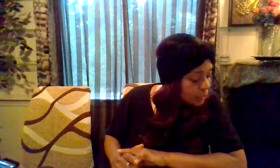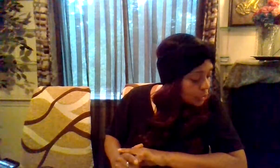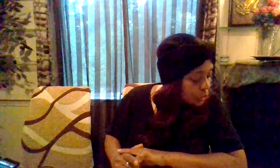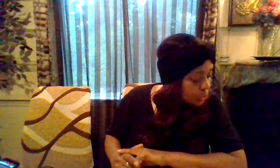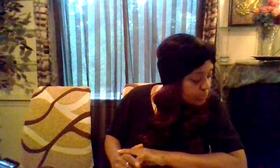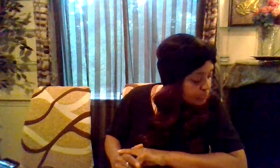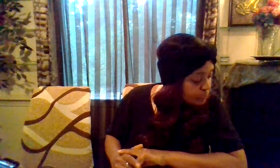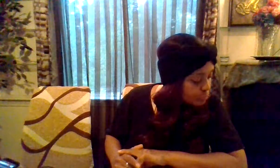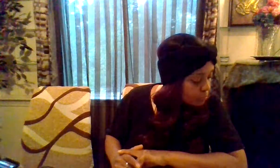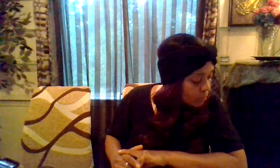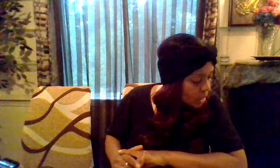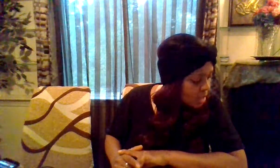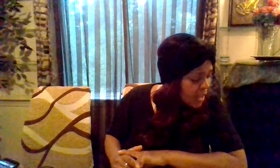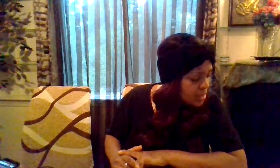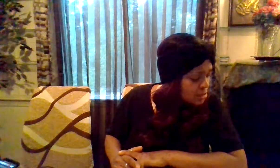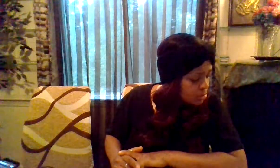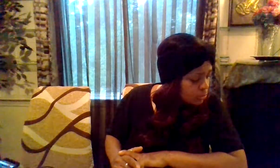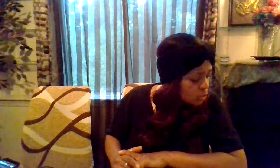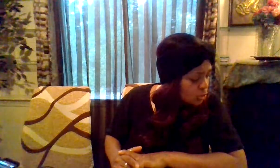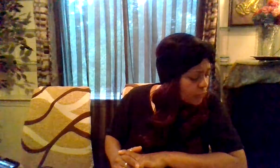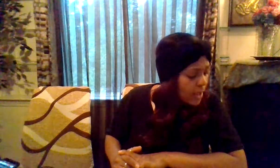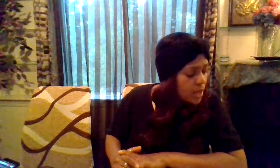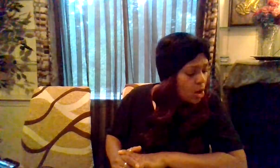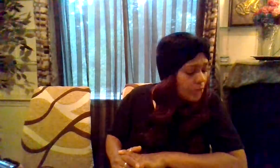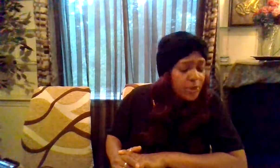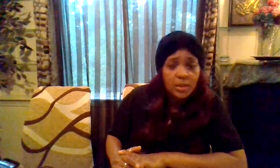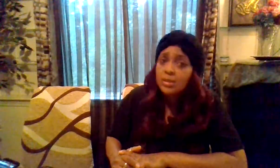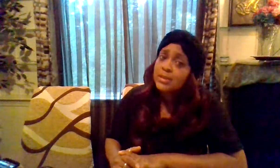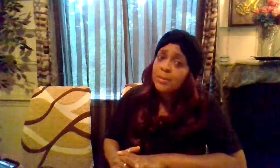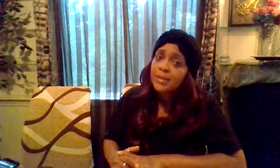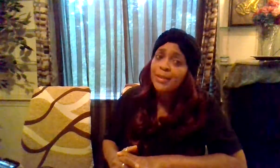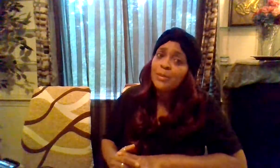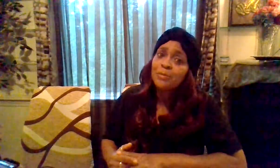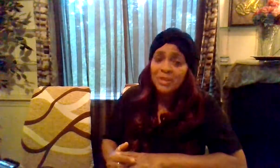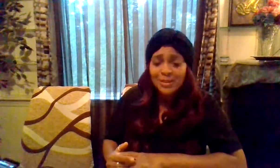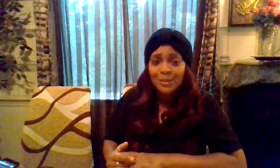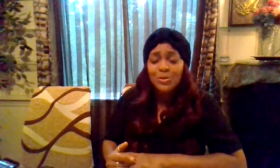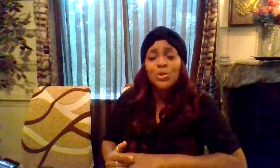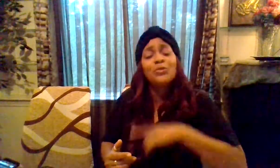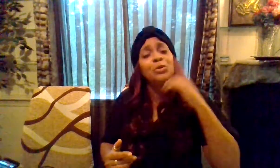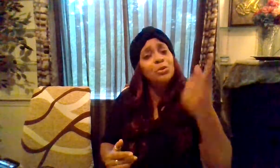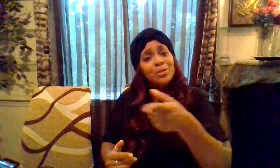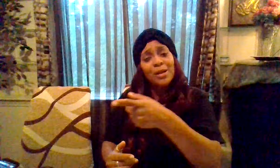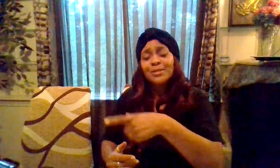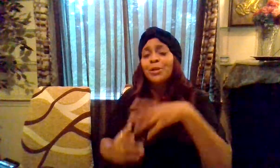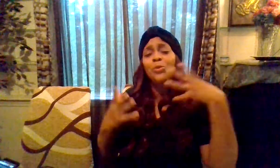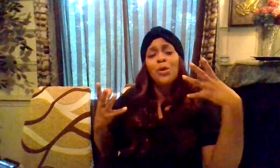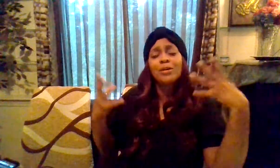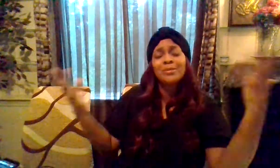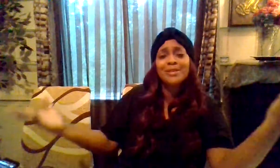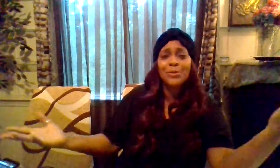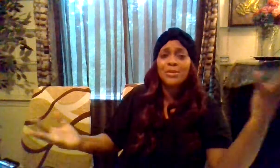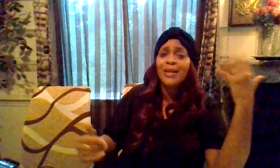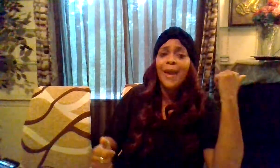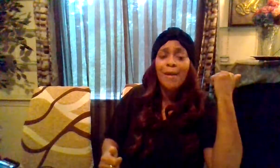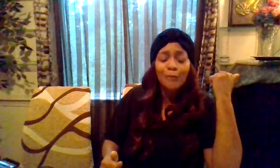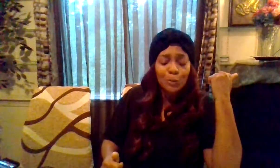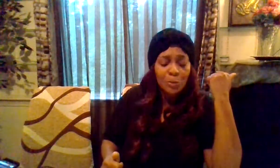to you and timberwolf and authentically speaking much love to you if you're new to my channel welcome it's so good to have you